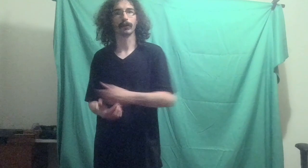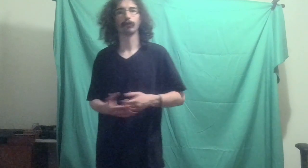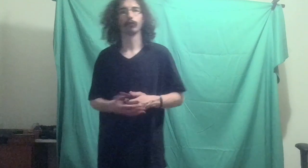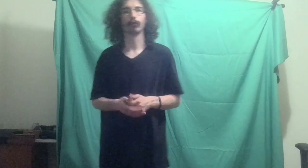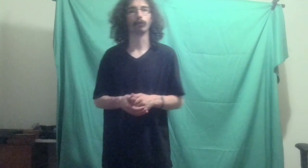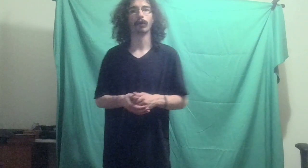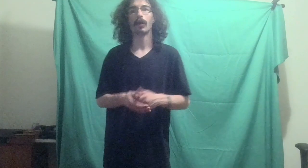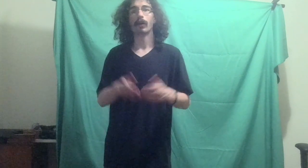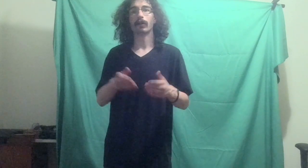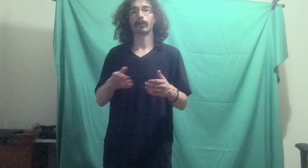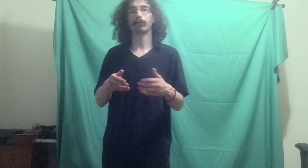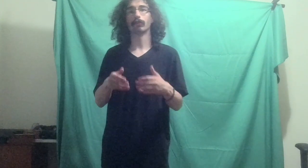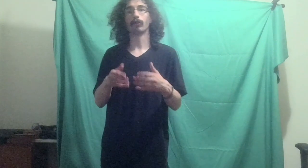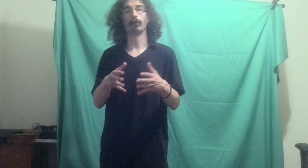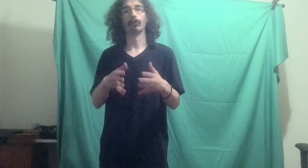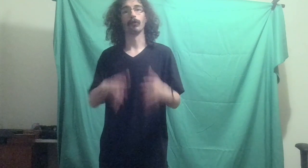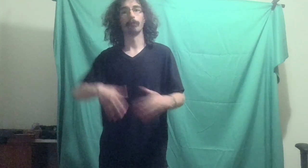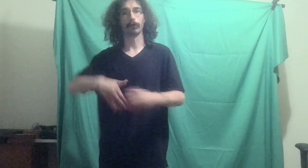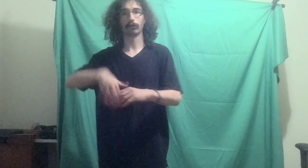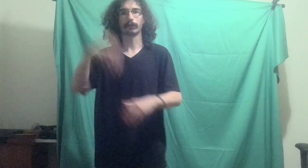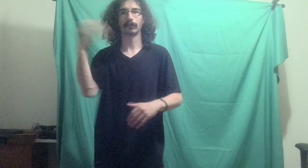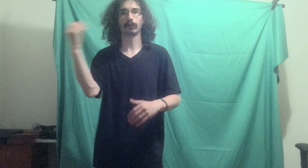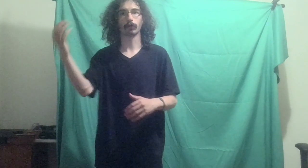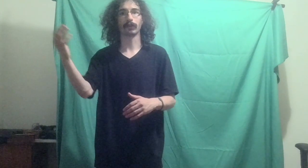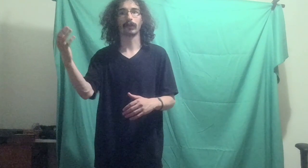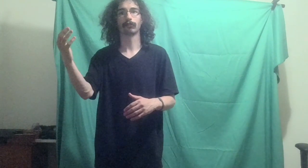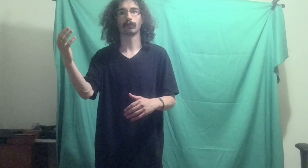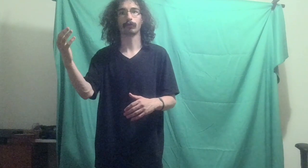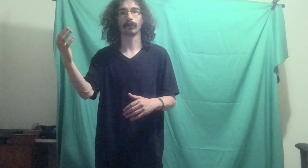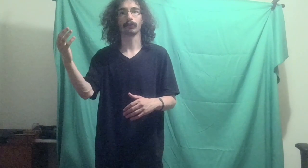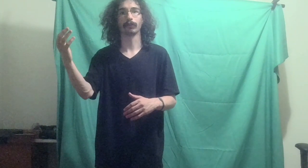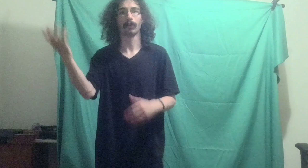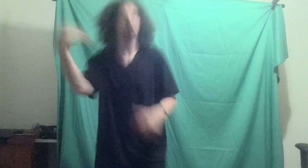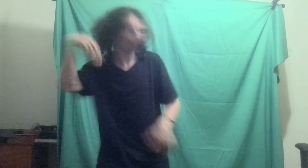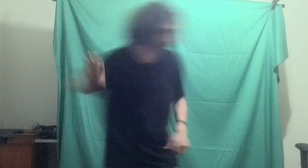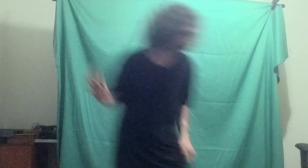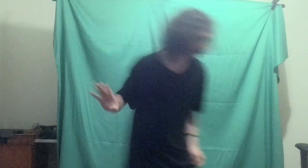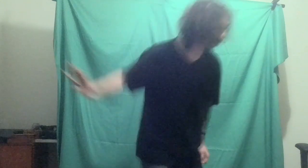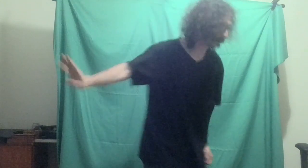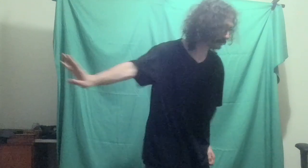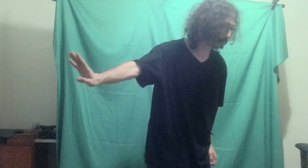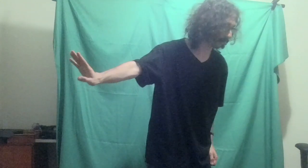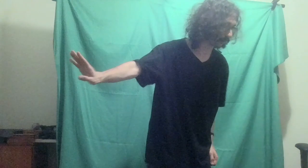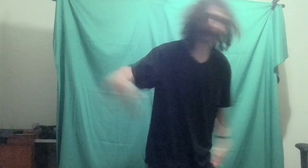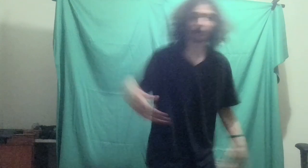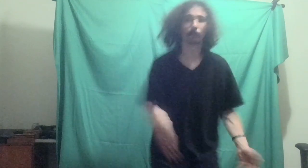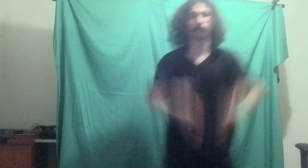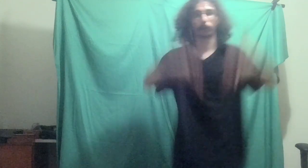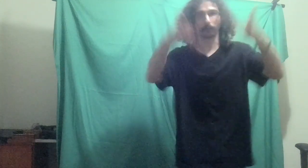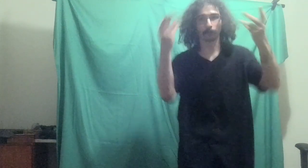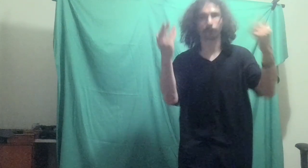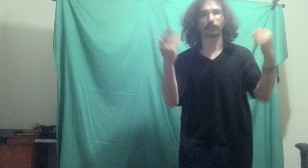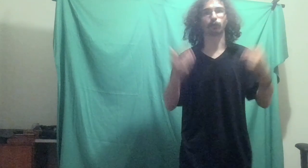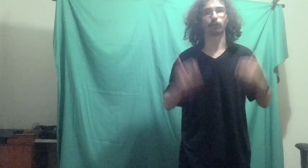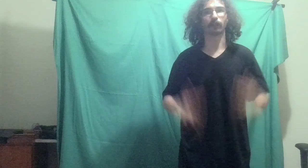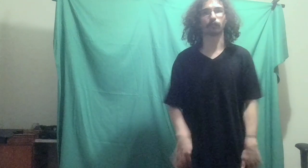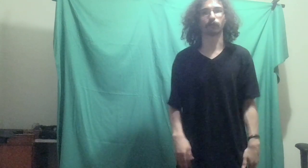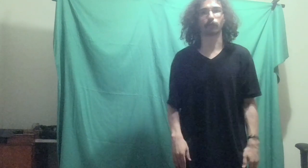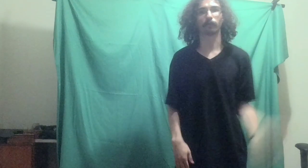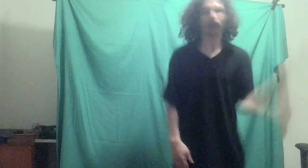who can, who builds up a channel to 1,000 subscribers, then quits and walks away, then builds up another channel to 1,000 subscribers, then